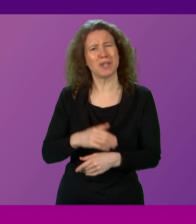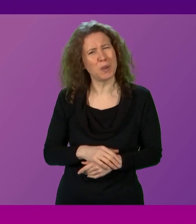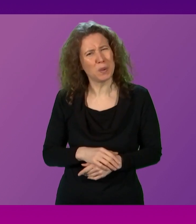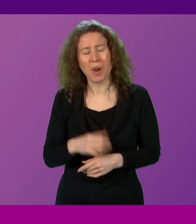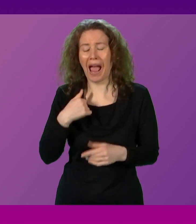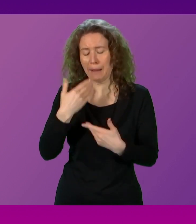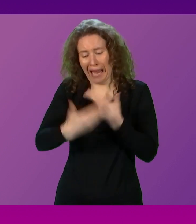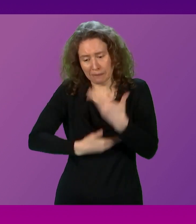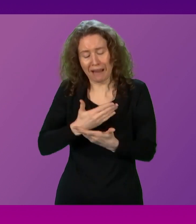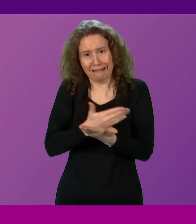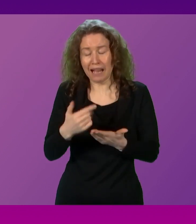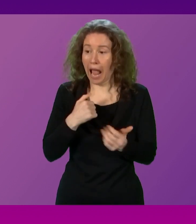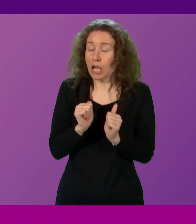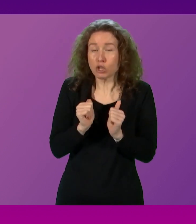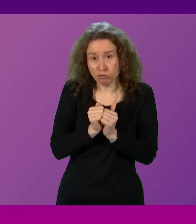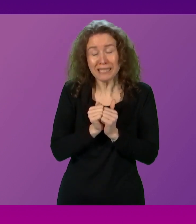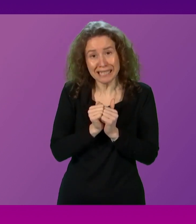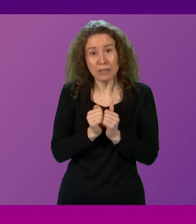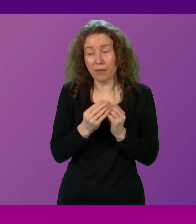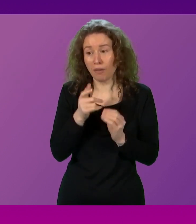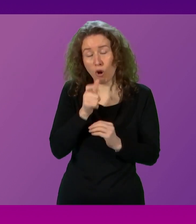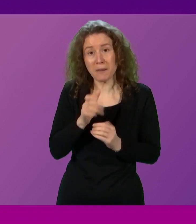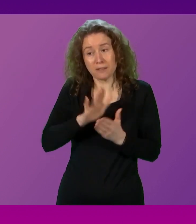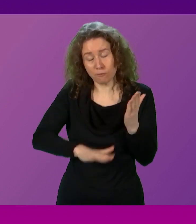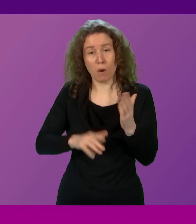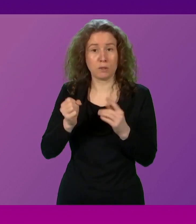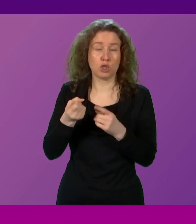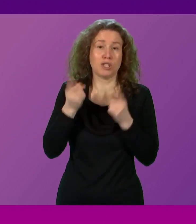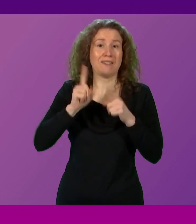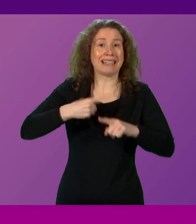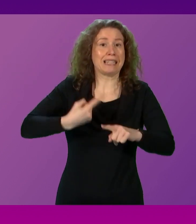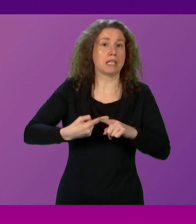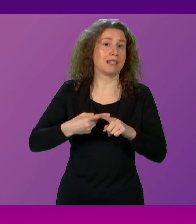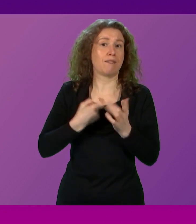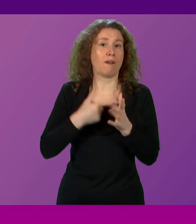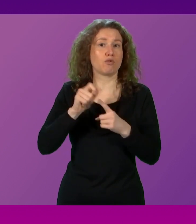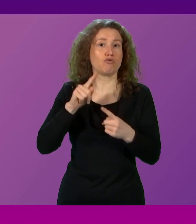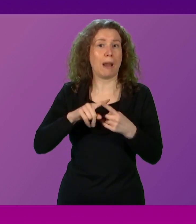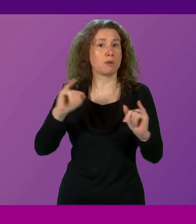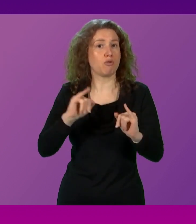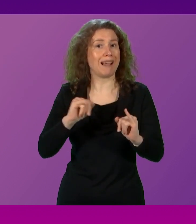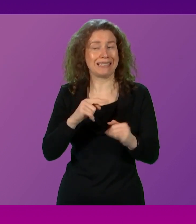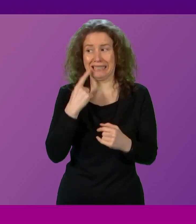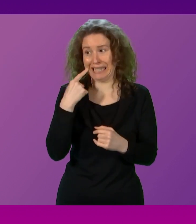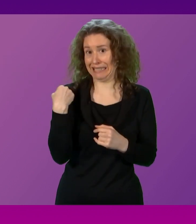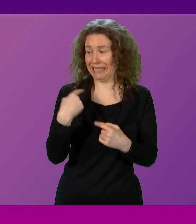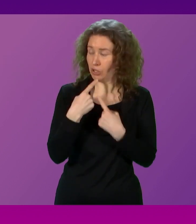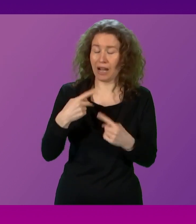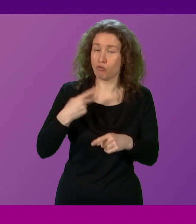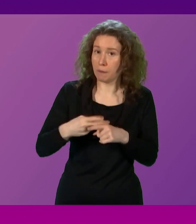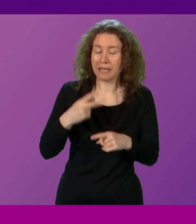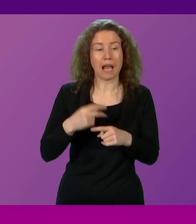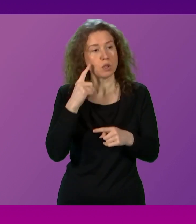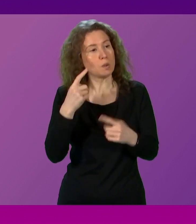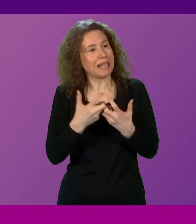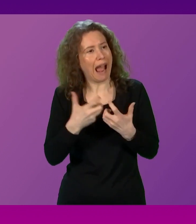firstly, that I agree with the comments of the Chief Executive of Rape Crisis Scotland yesterday, when she said, and I repeat, I don't see how